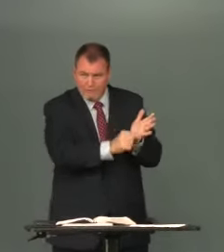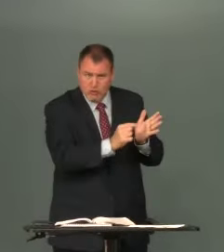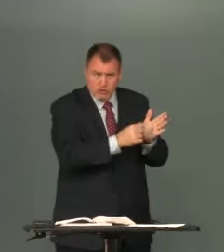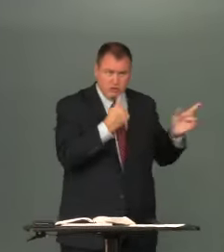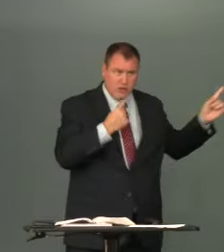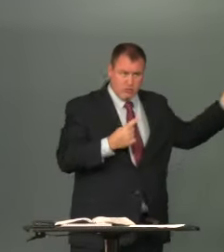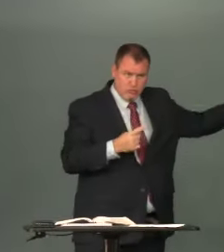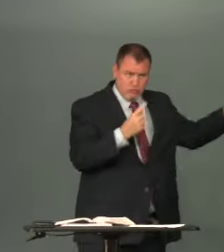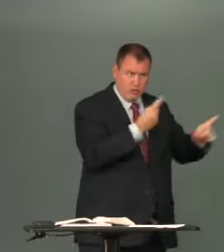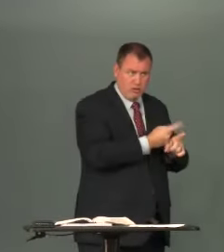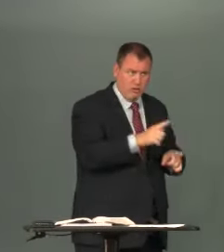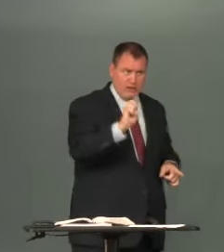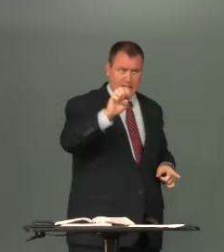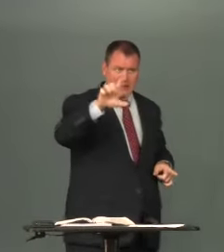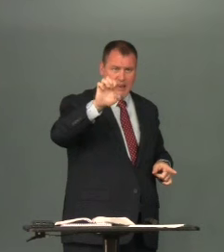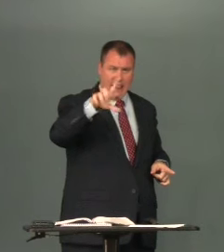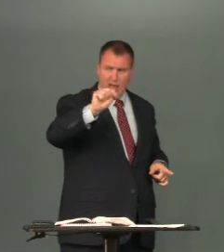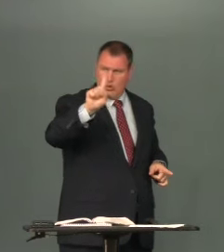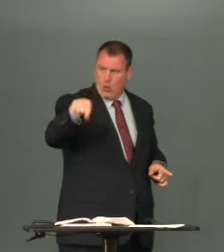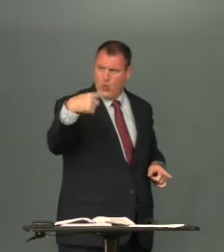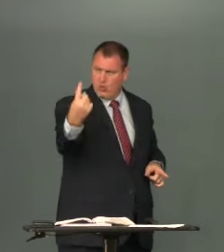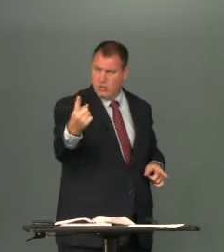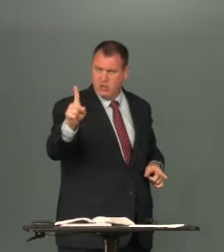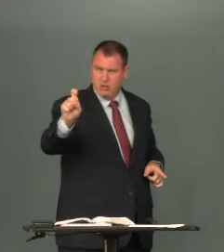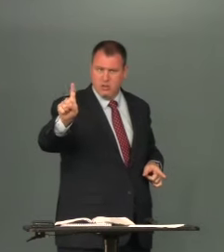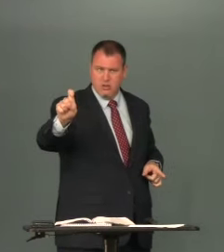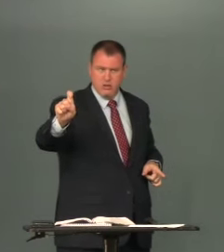is that what the verse says to the elect only